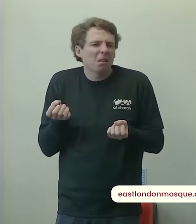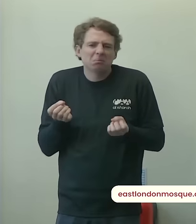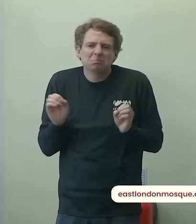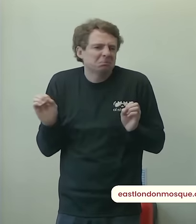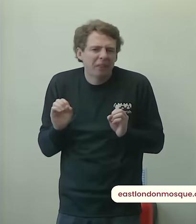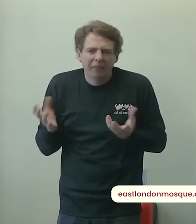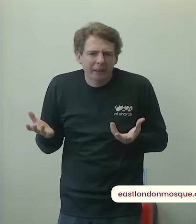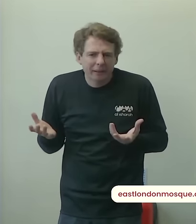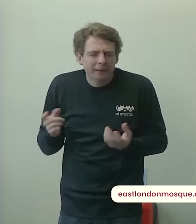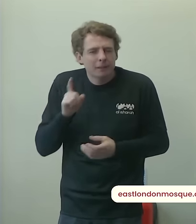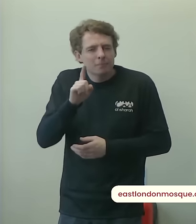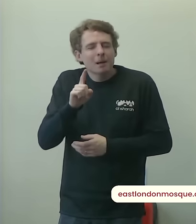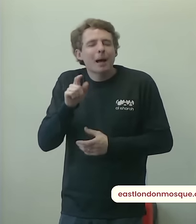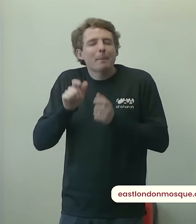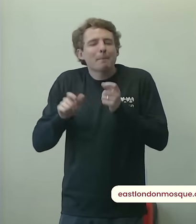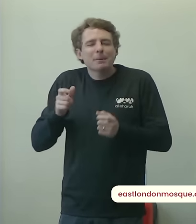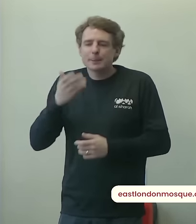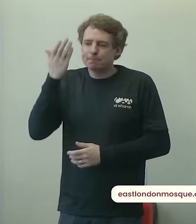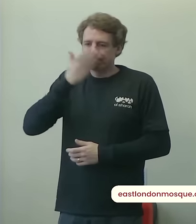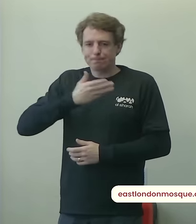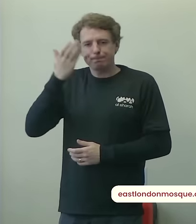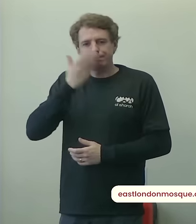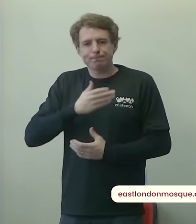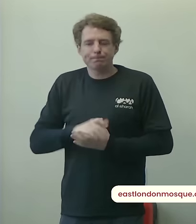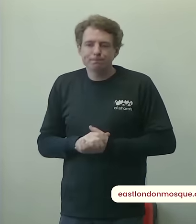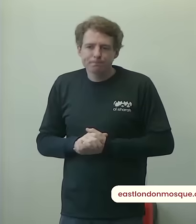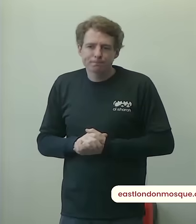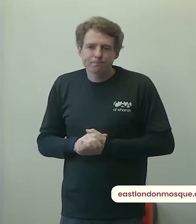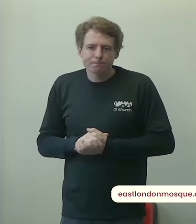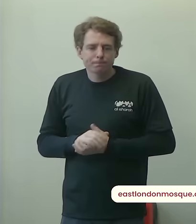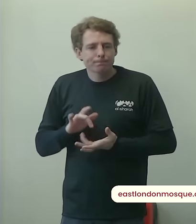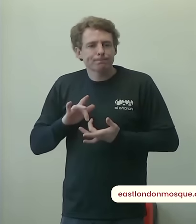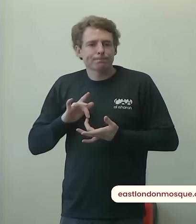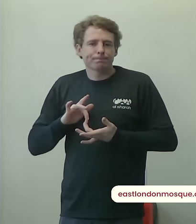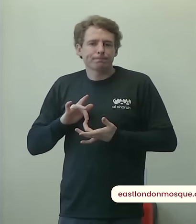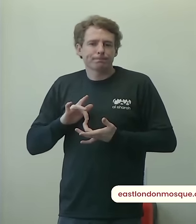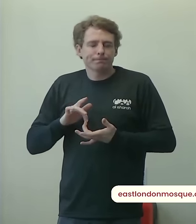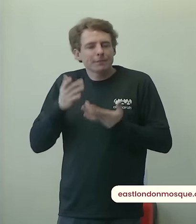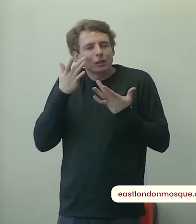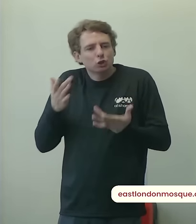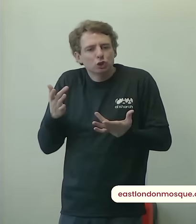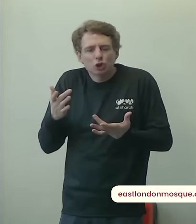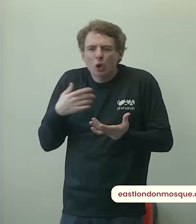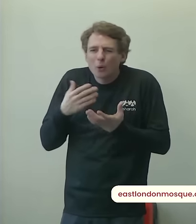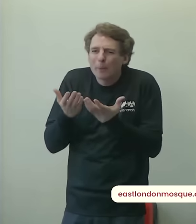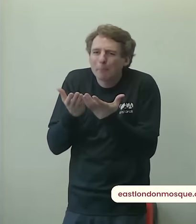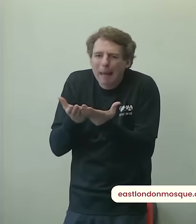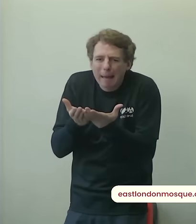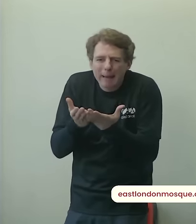where they won't show you that i cannot make ends meet they won't stretch their hand to beg even though they desperately